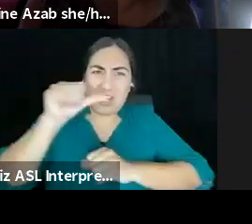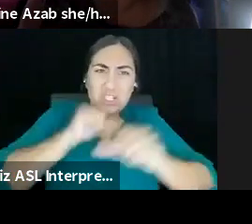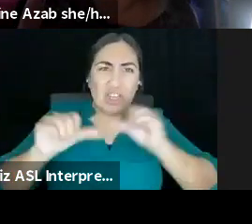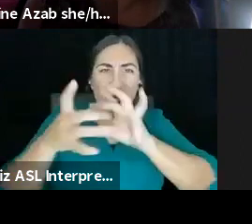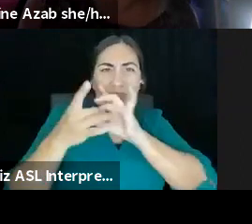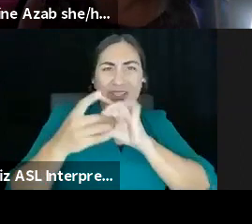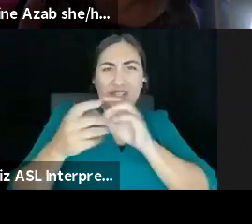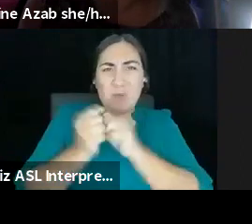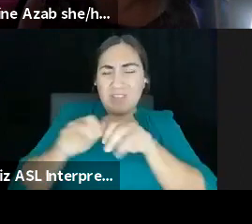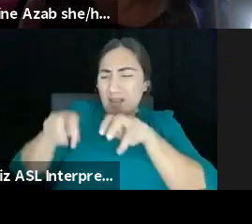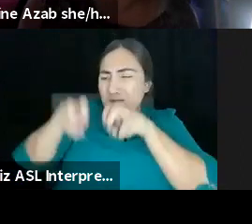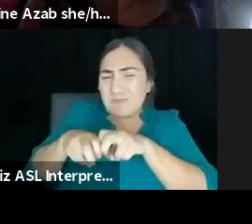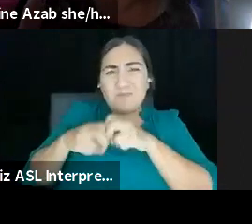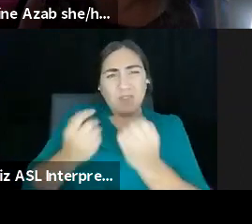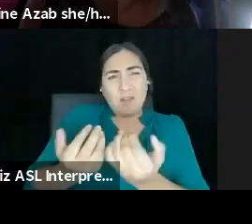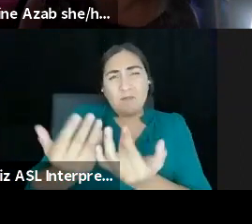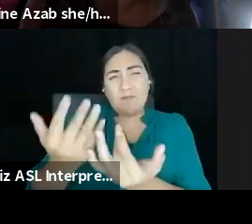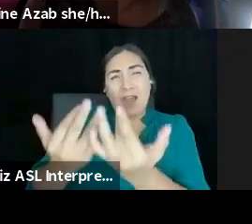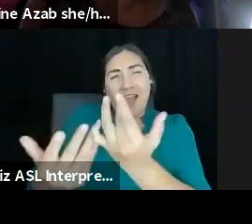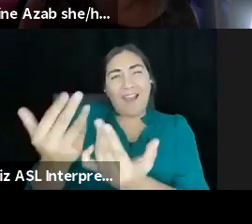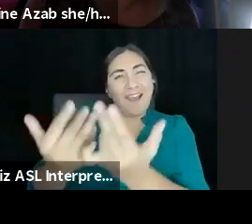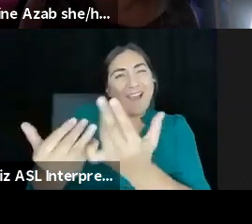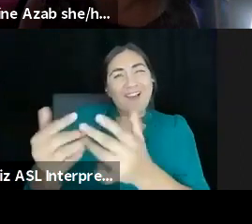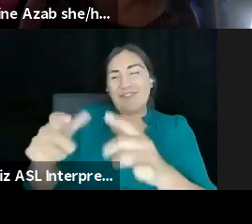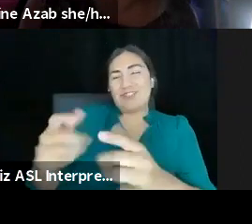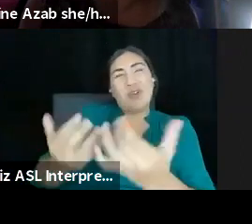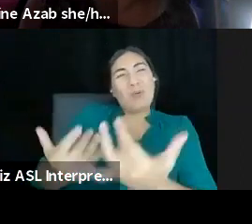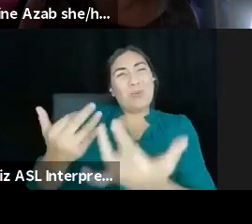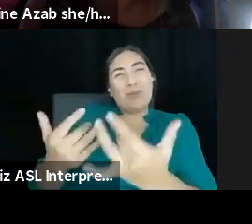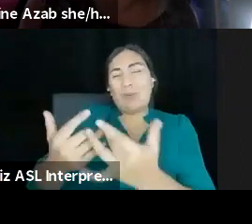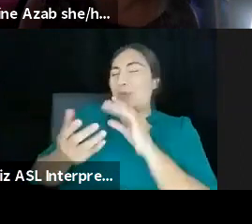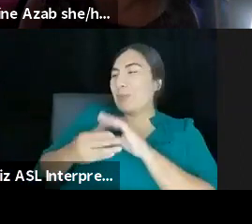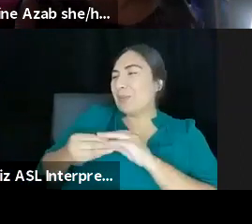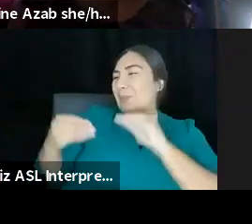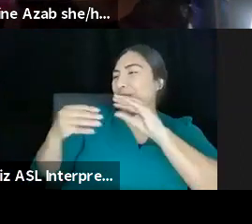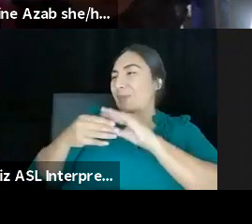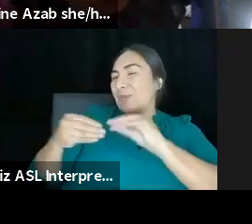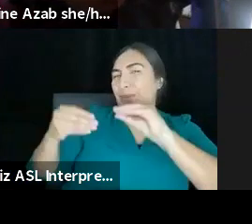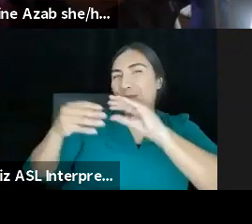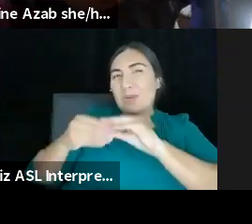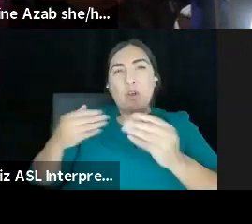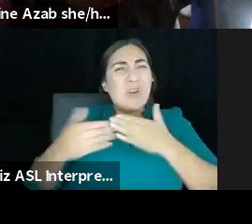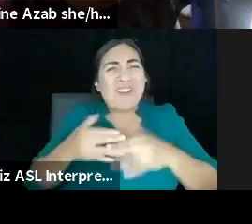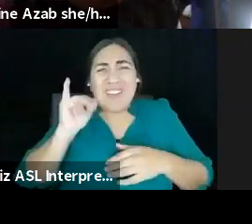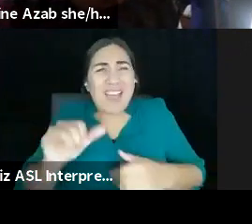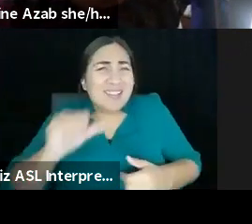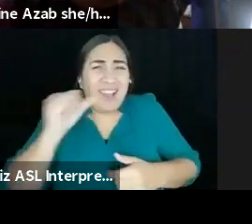fire in the center of the, of the circle, whatever that is. And then it's not transactional. It's not, we lose all those